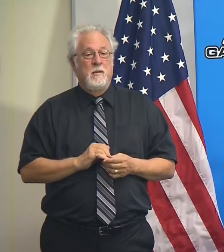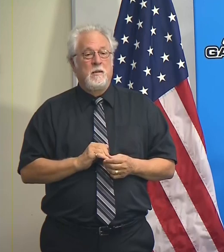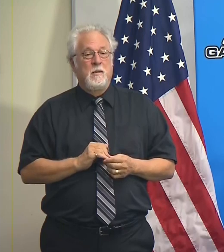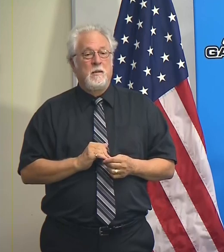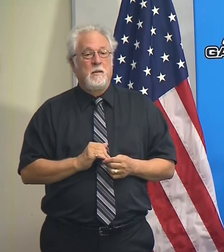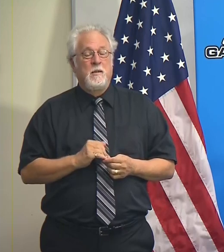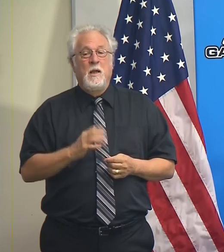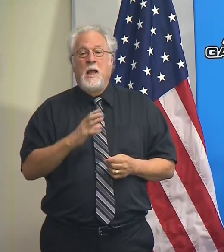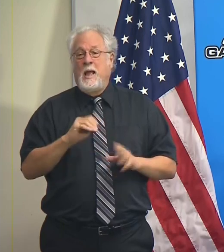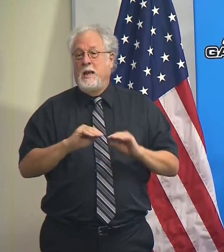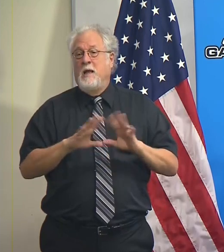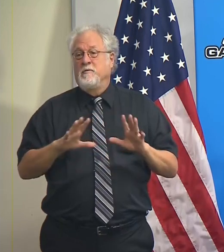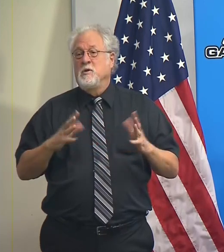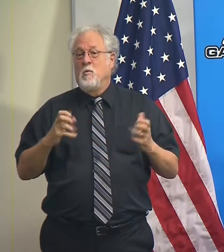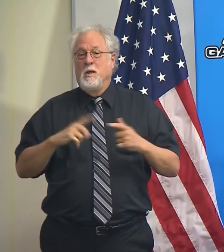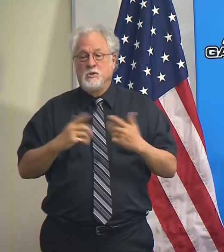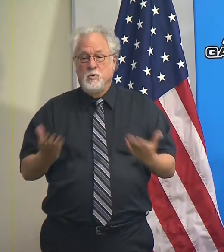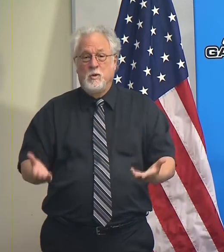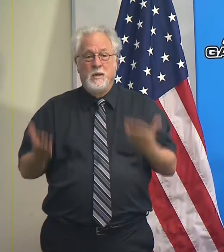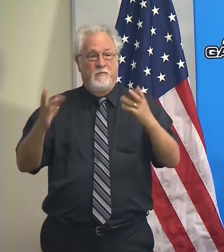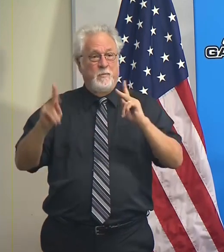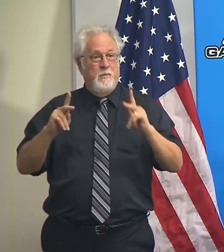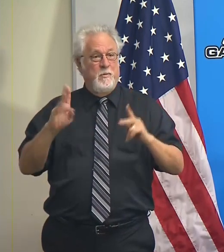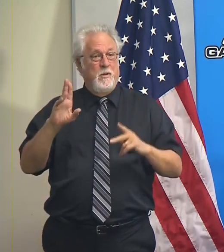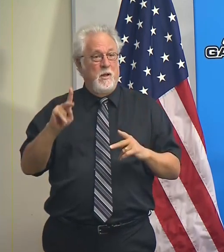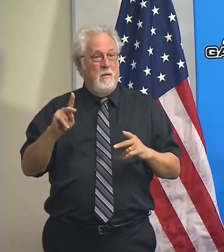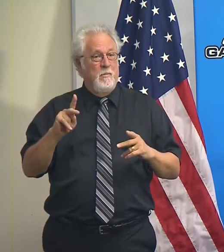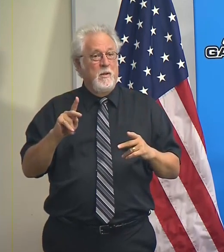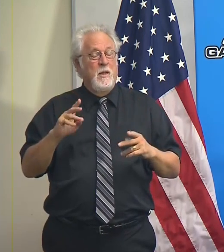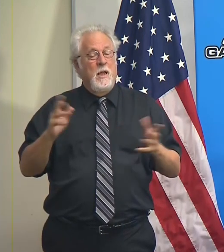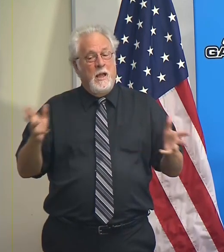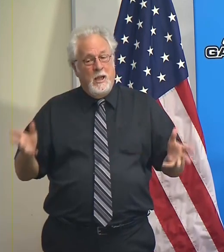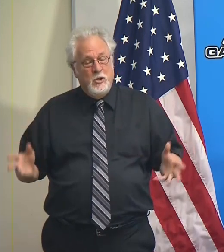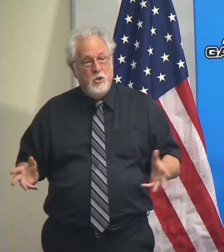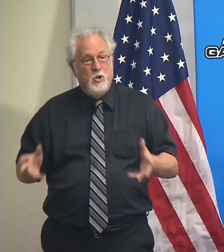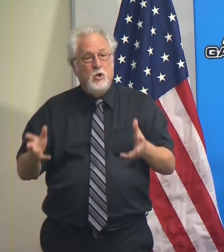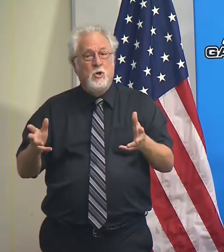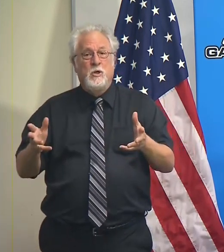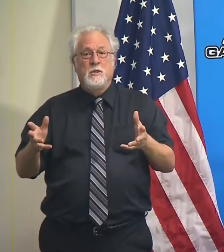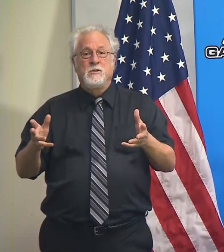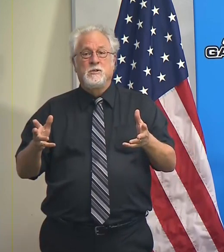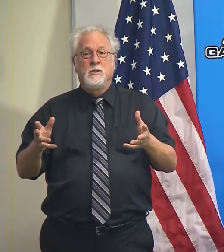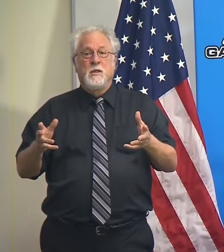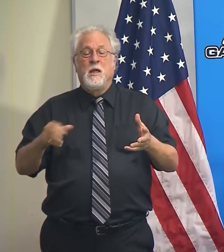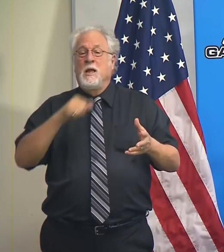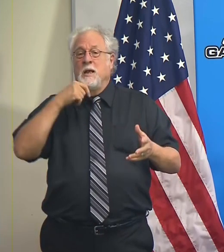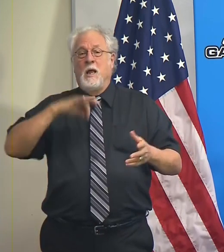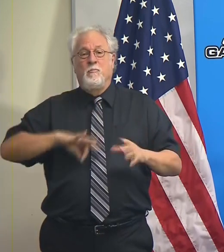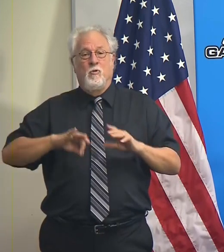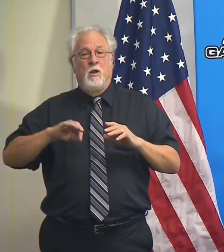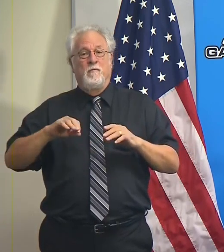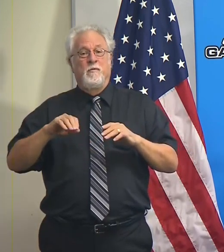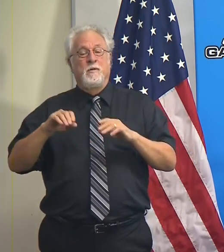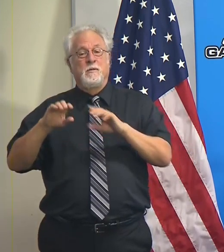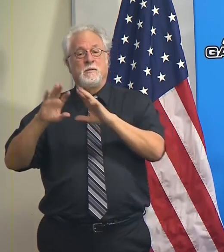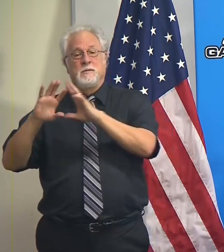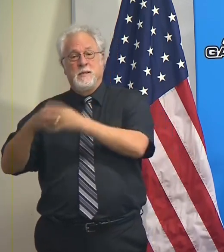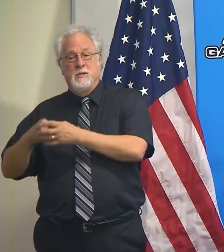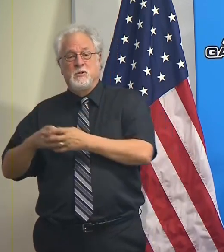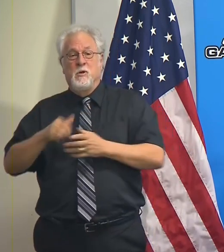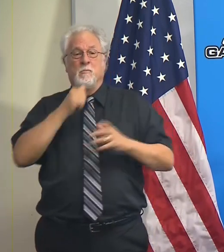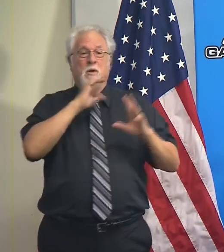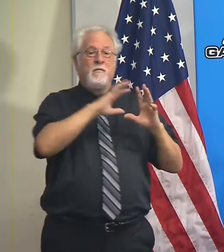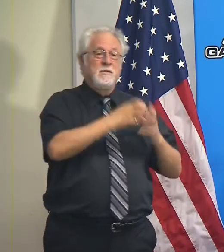And obviously, we want to lift these people up, we want to continue to encourage the nonprofit sector, the private sector,